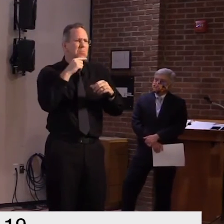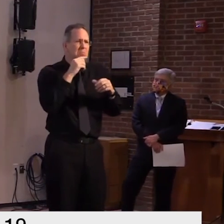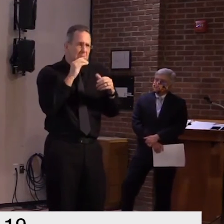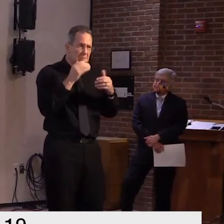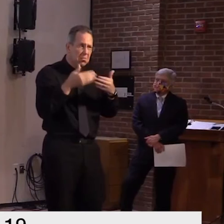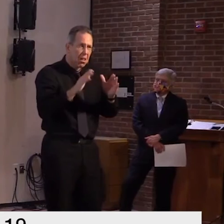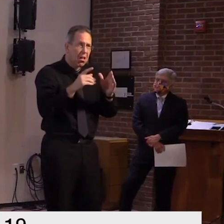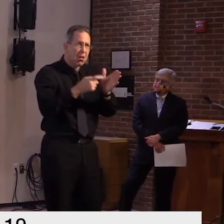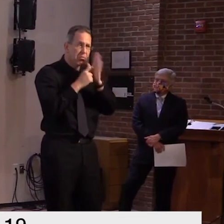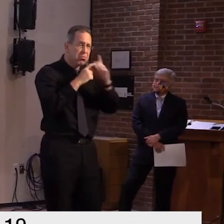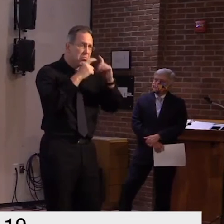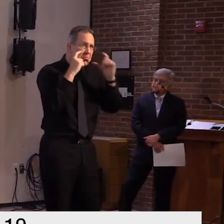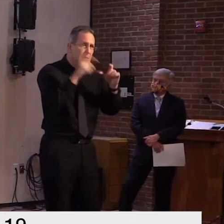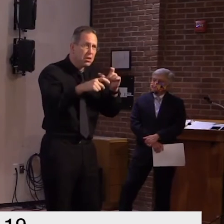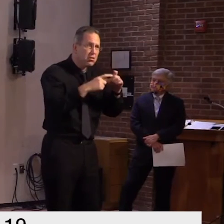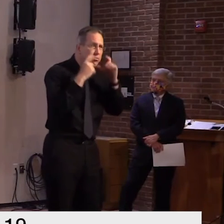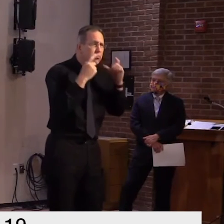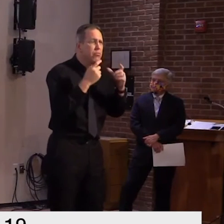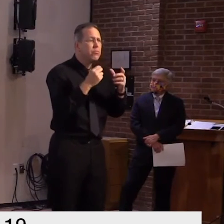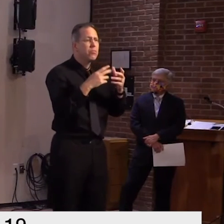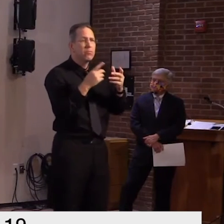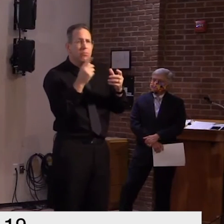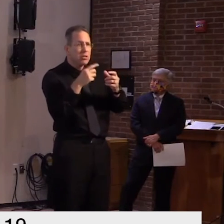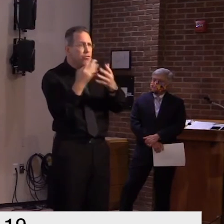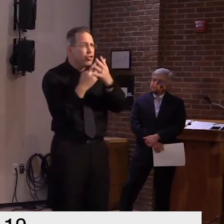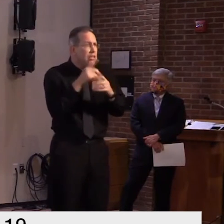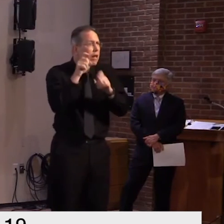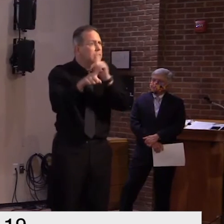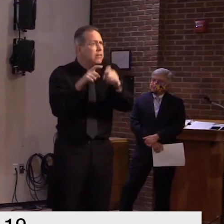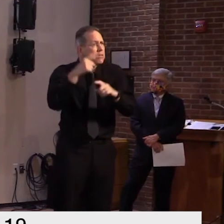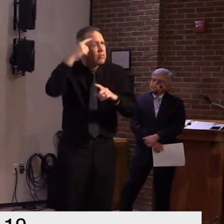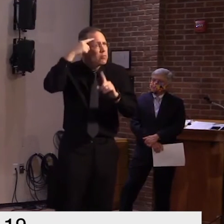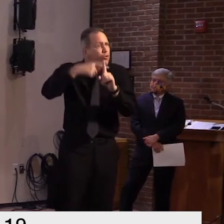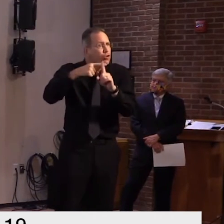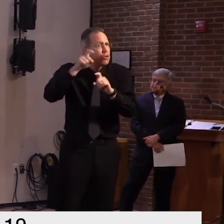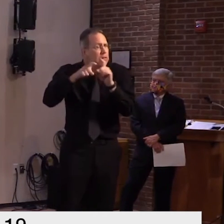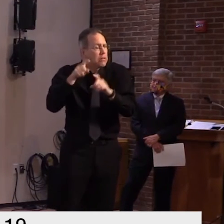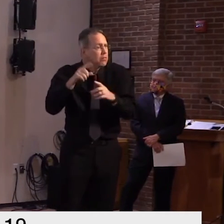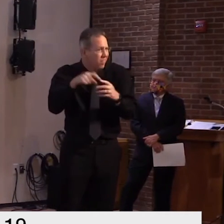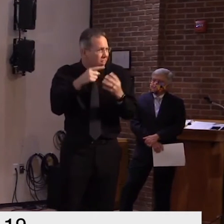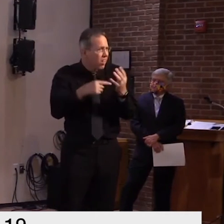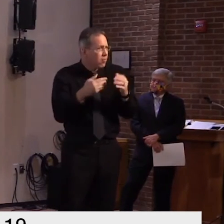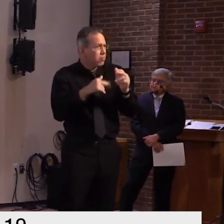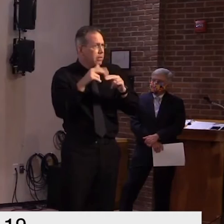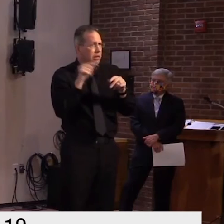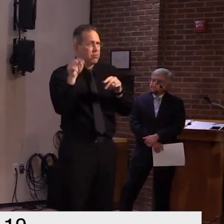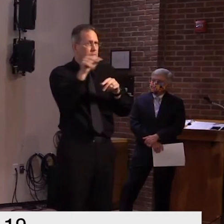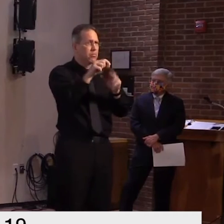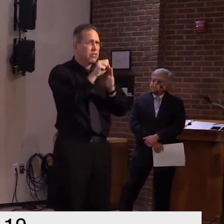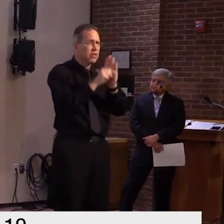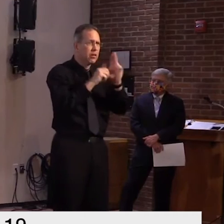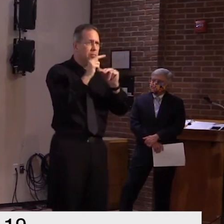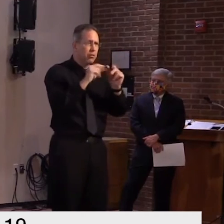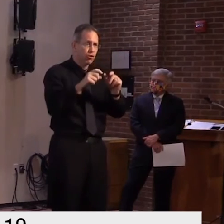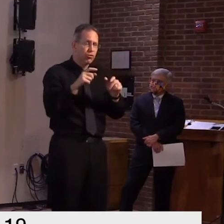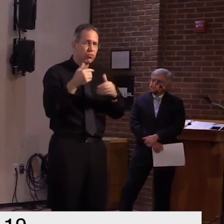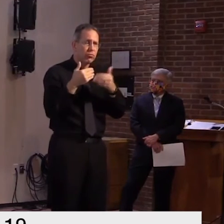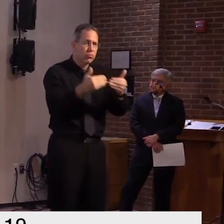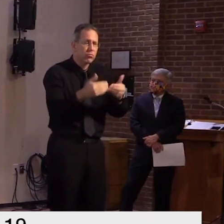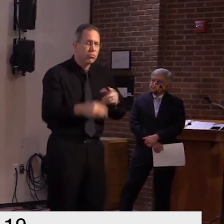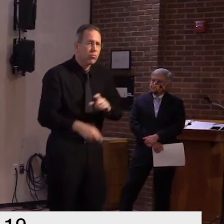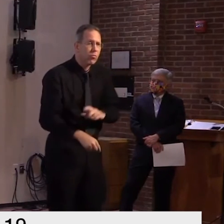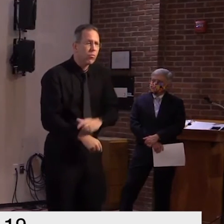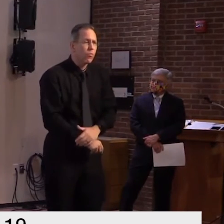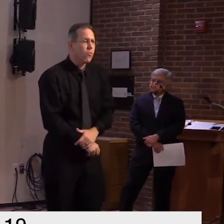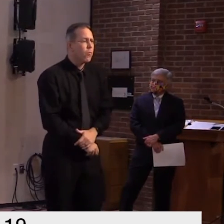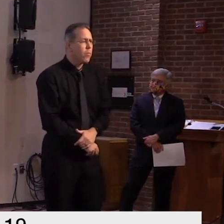other counties because there's no screening or monitoring yeah i'm wondering secretary young secretary young